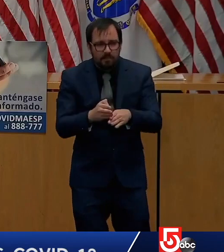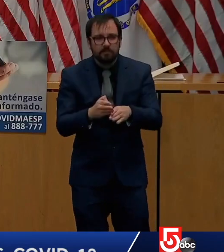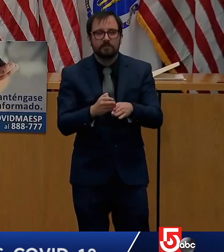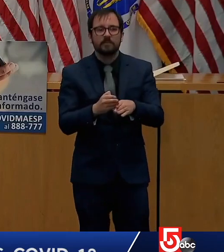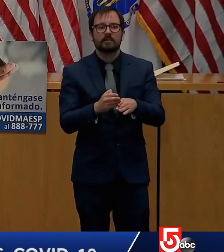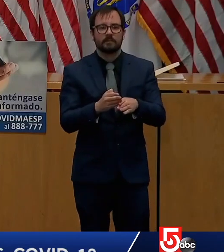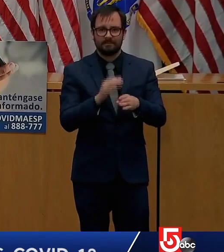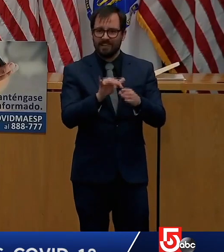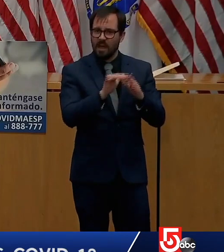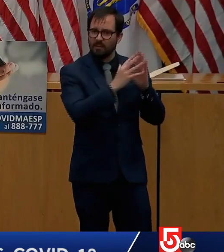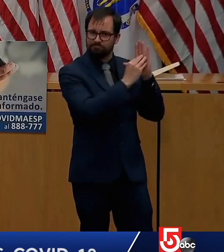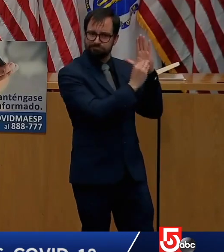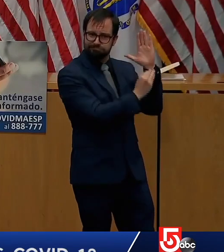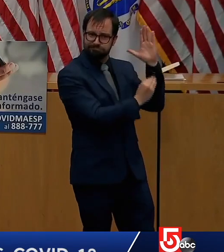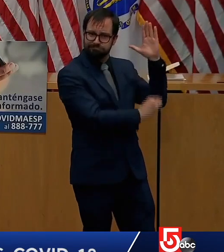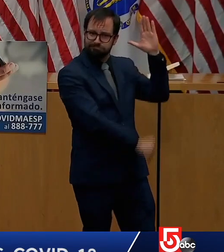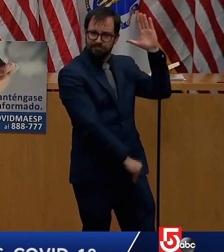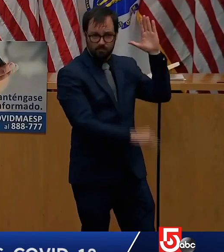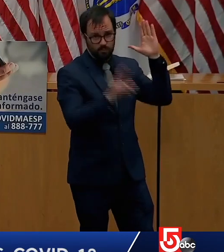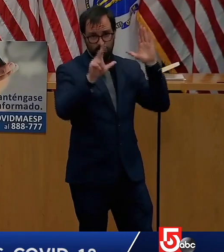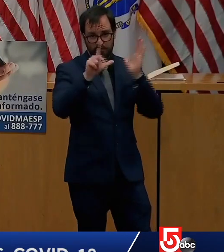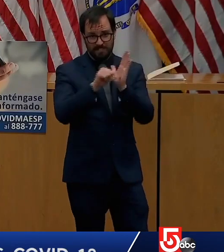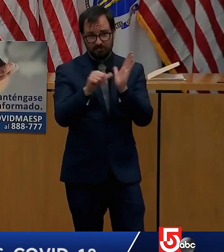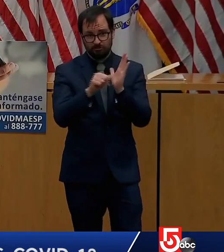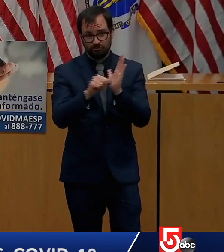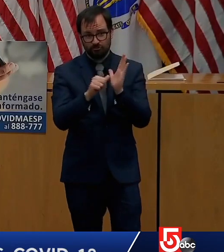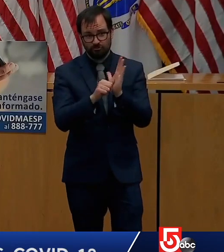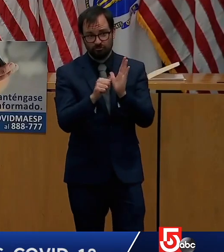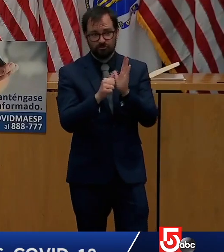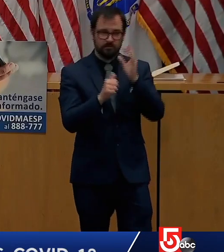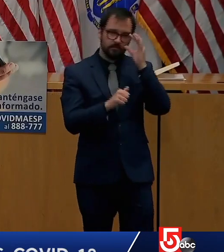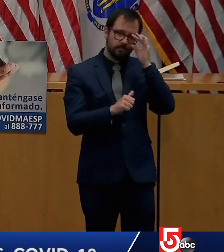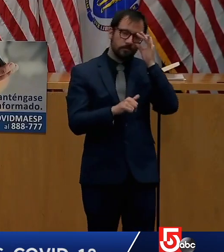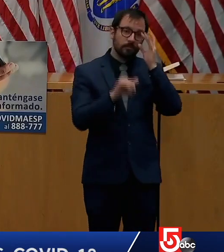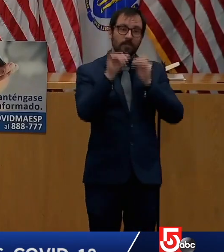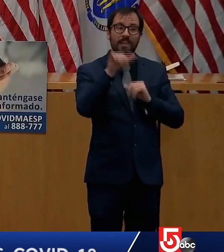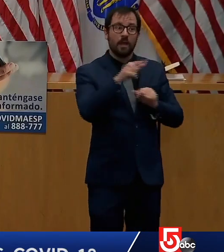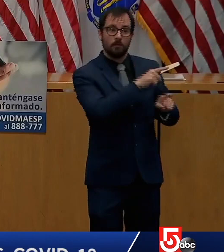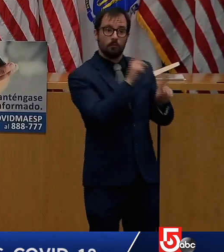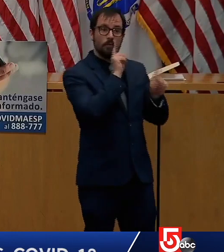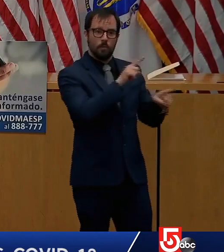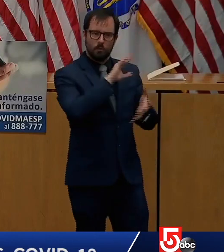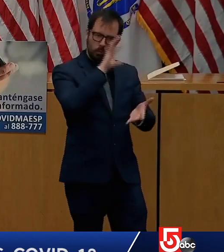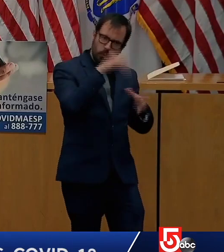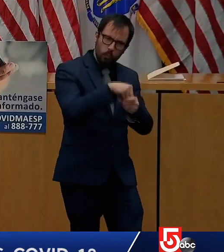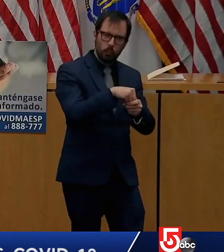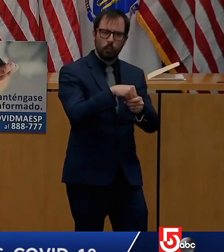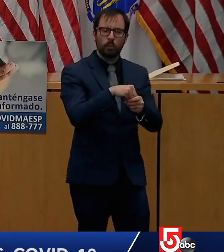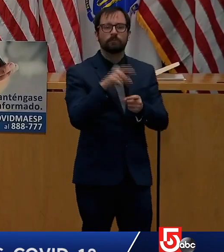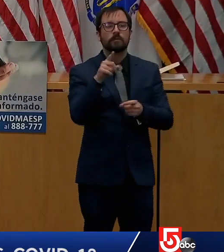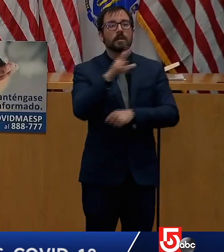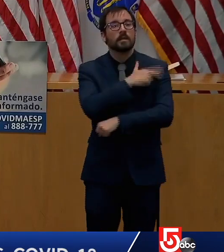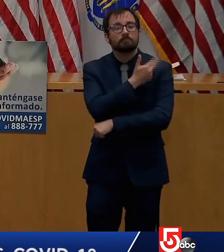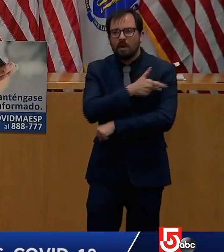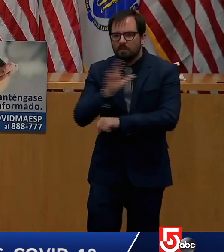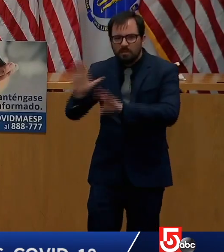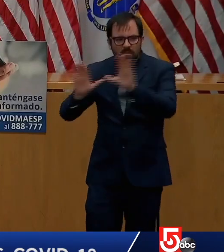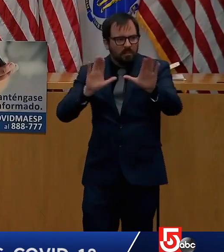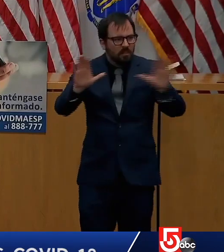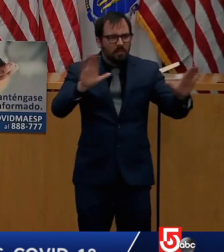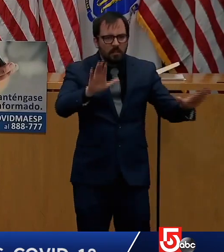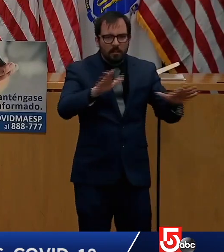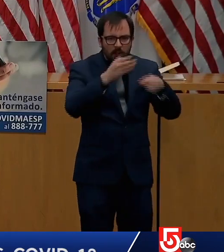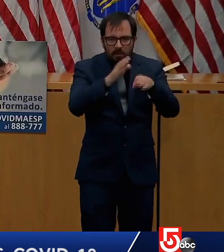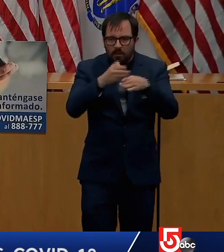specific information on COVID-19 hospital census information and data on PPE distribution by recipient type